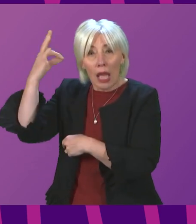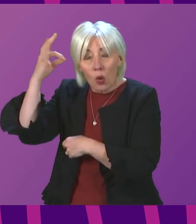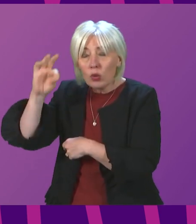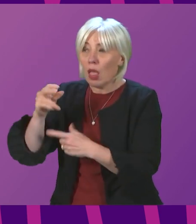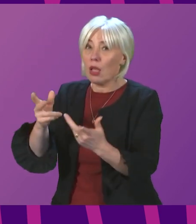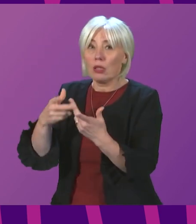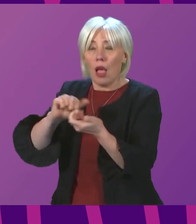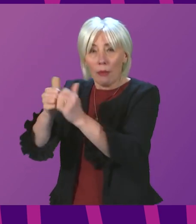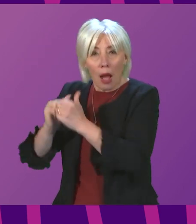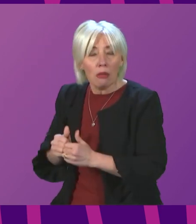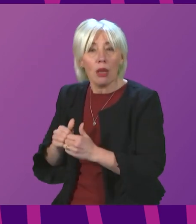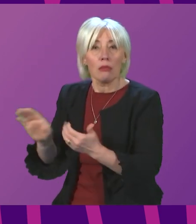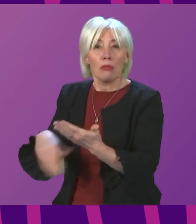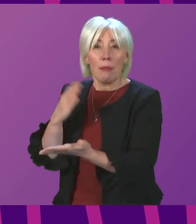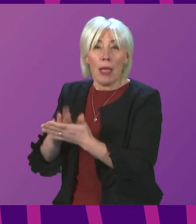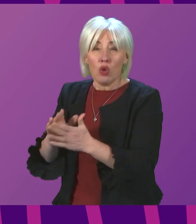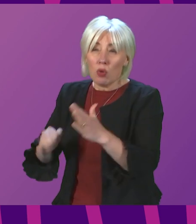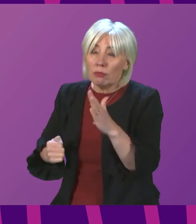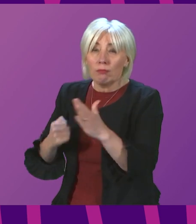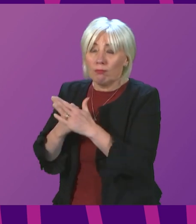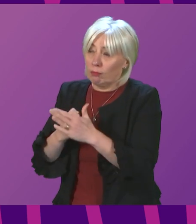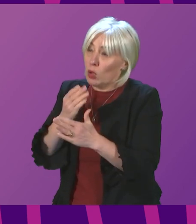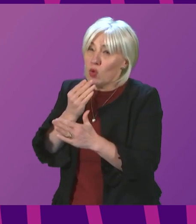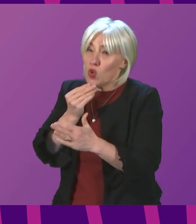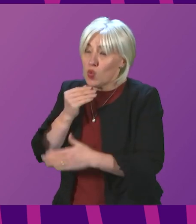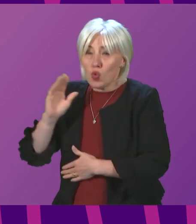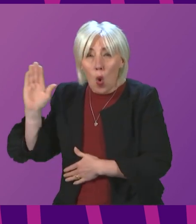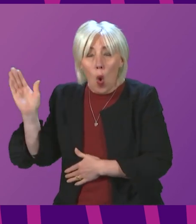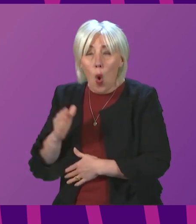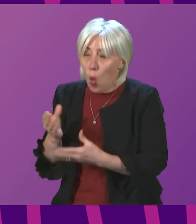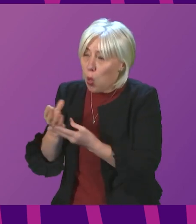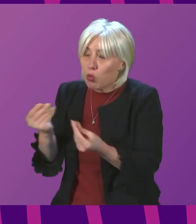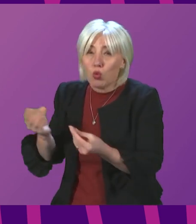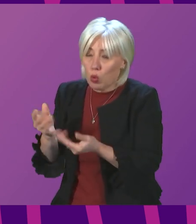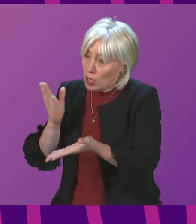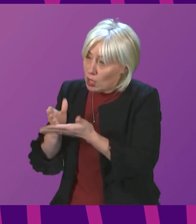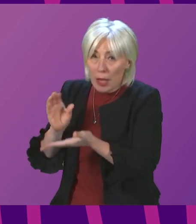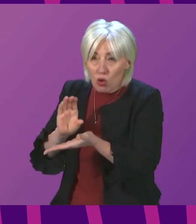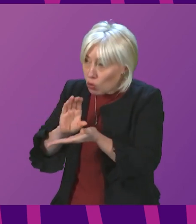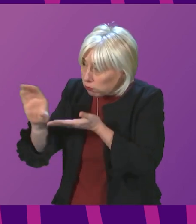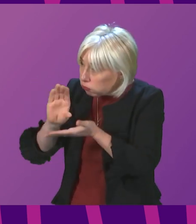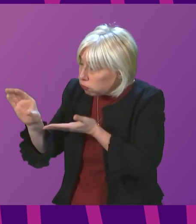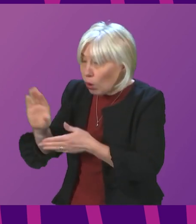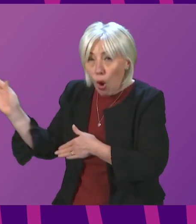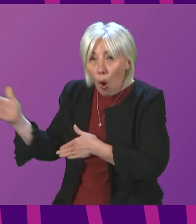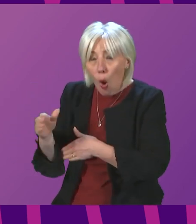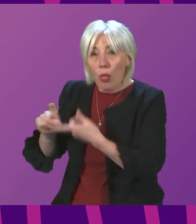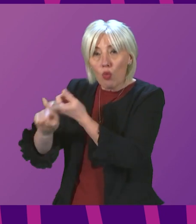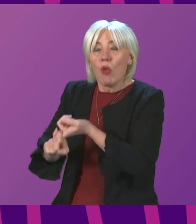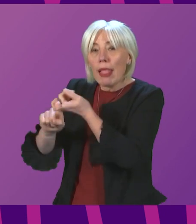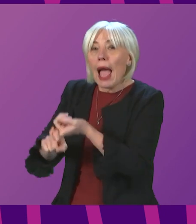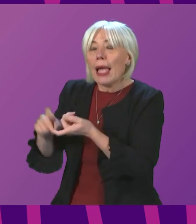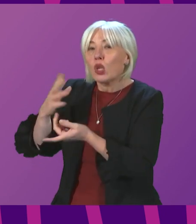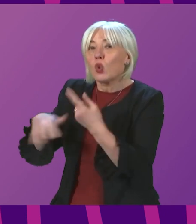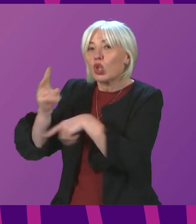partners to make sure that we are maximising the resources that are going to support those who rely on social care and pointing out that